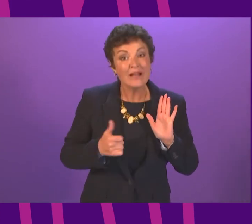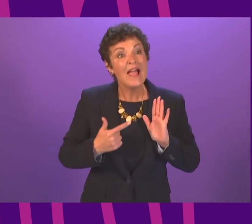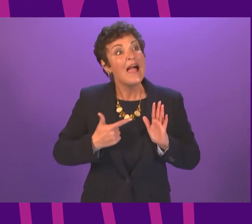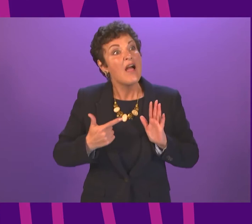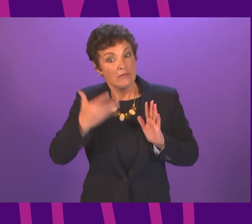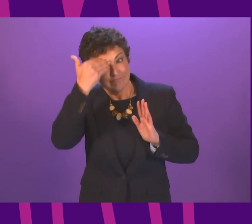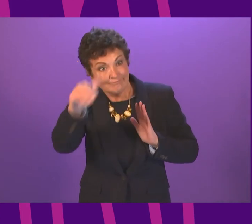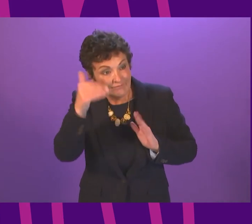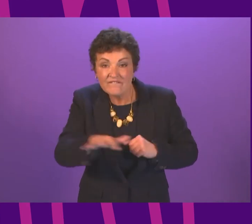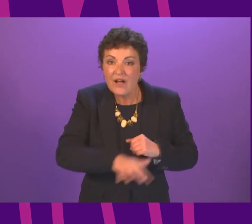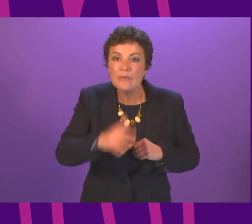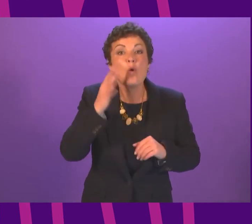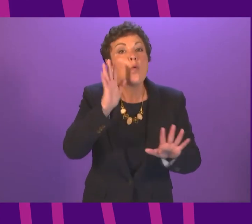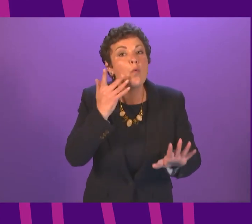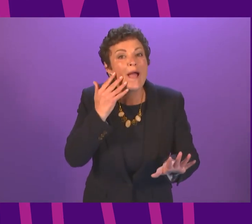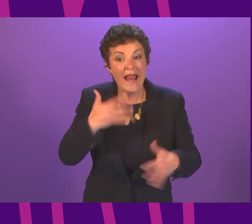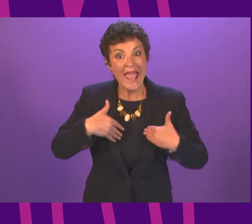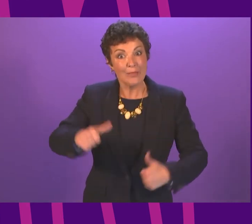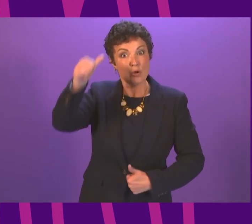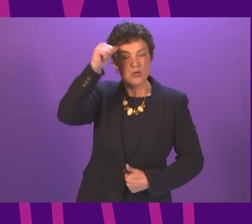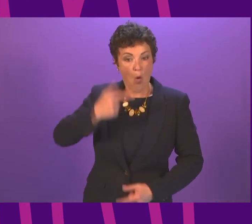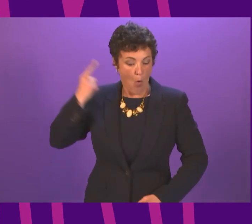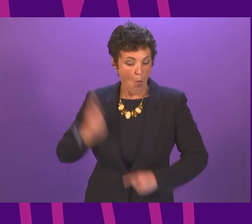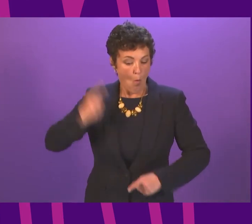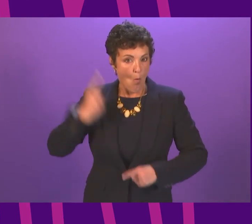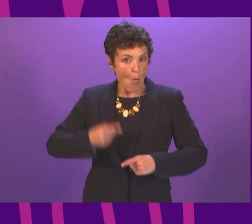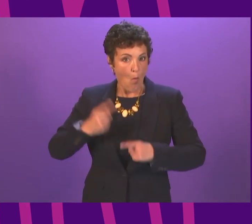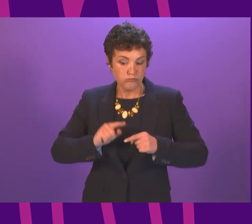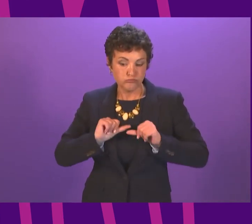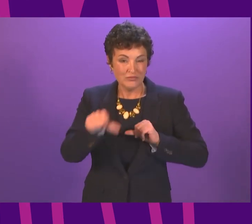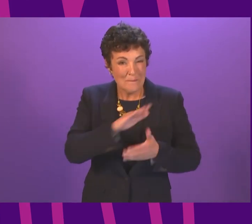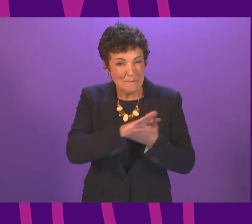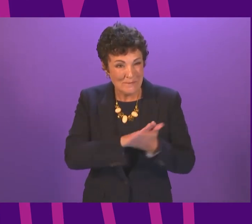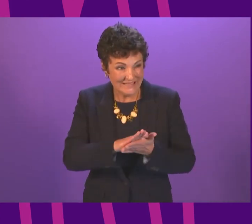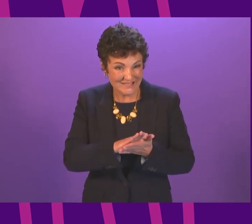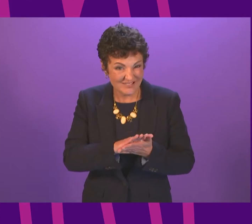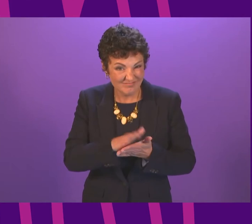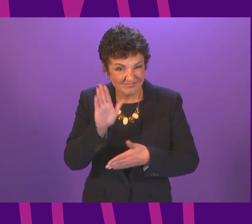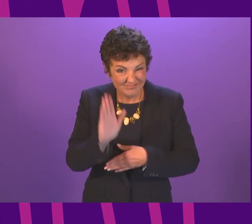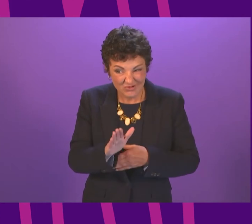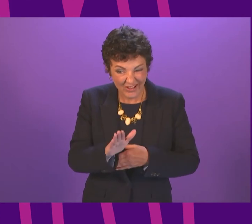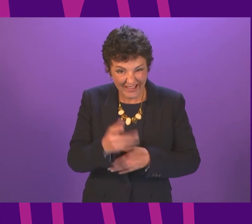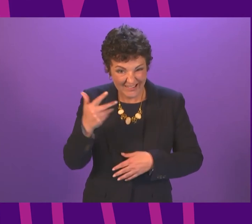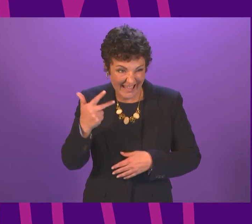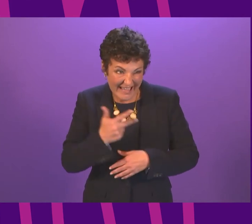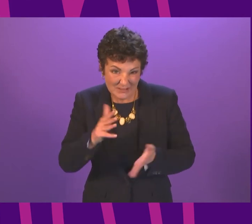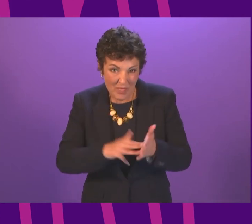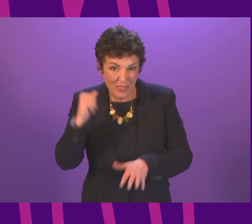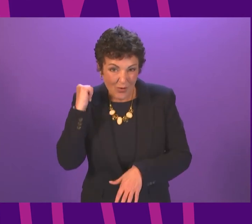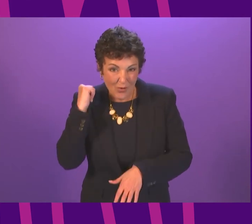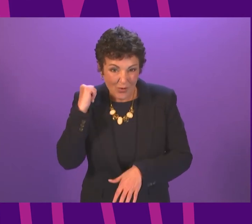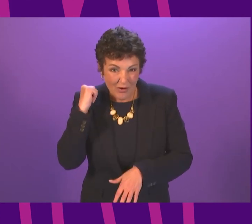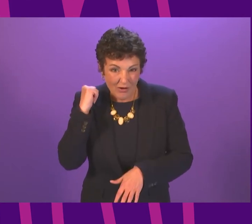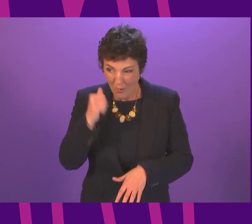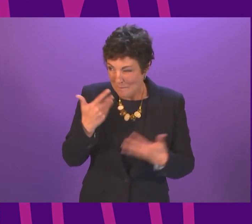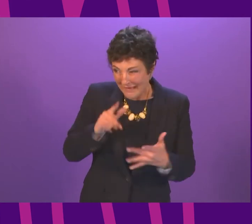Board became aware. That means that the family should have been informed at least 18 months ago, not contacted for the first time just